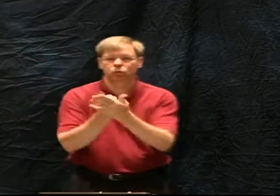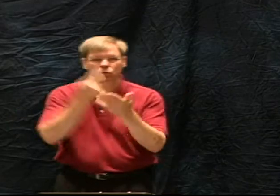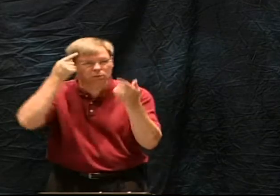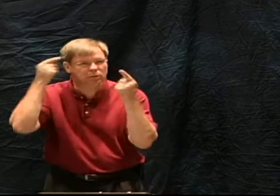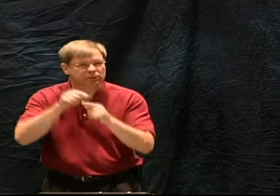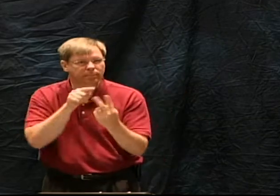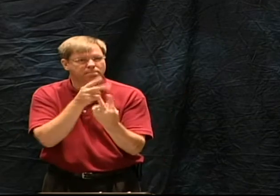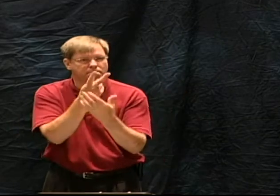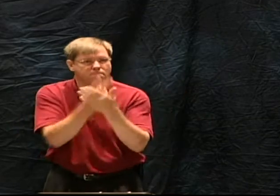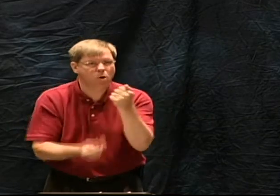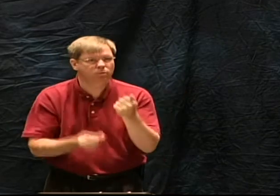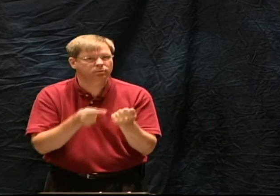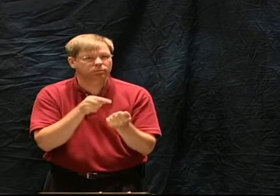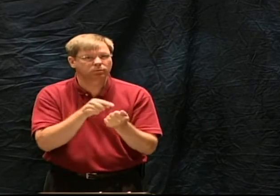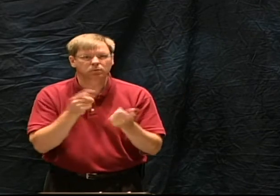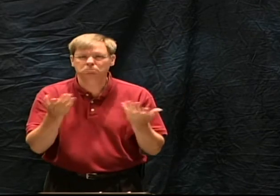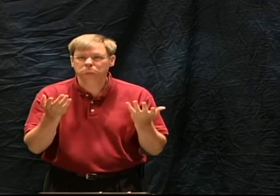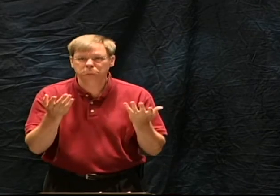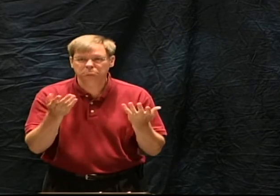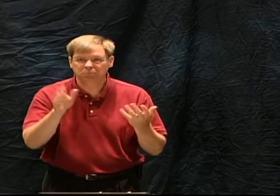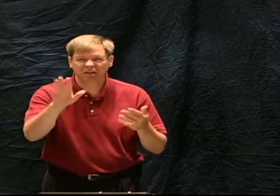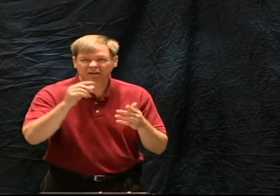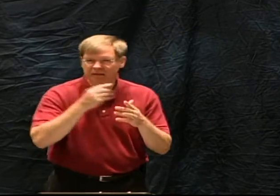And others who believe that Paul was referring to both.